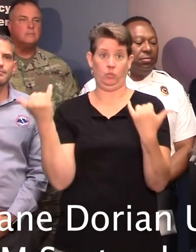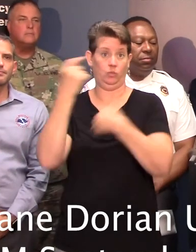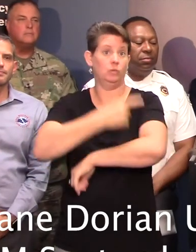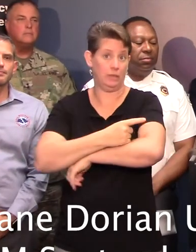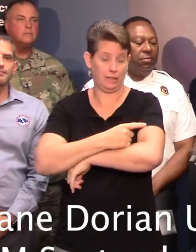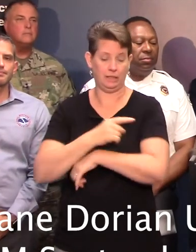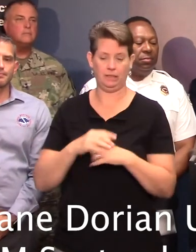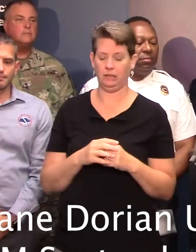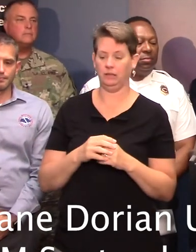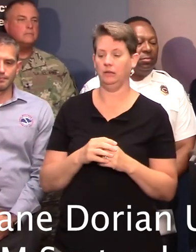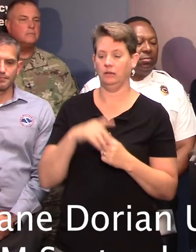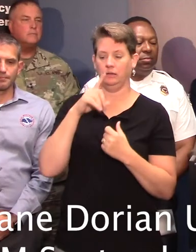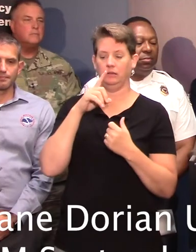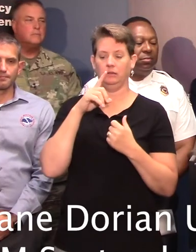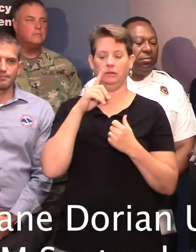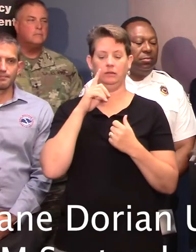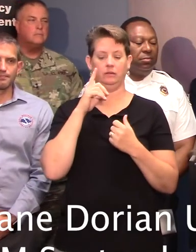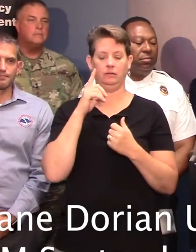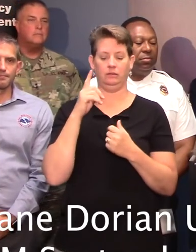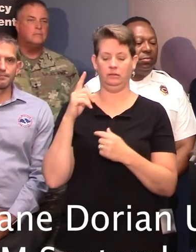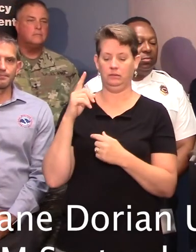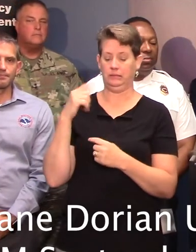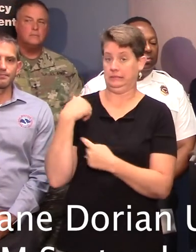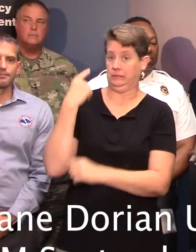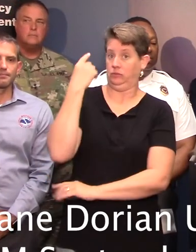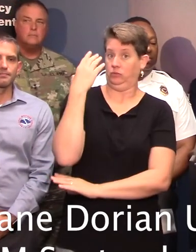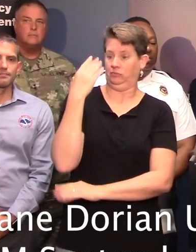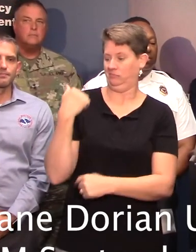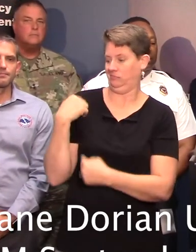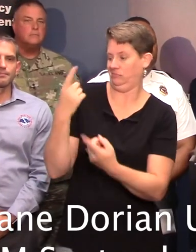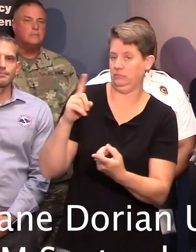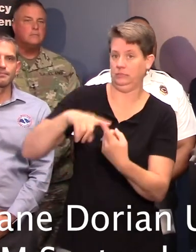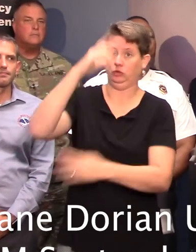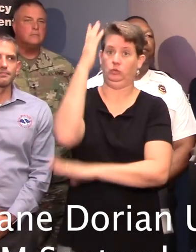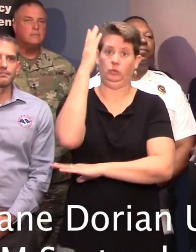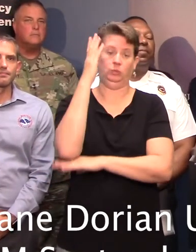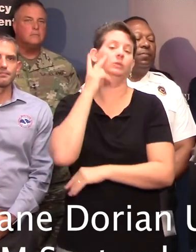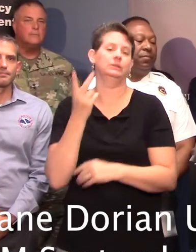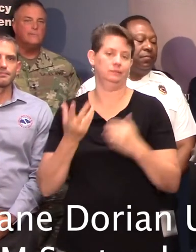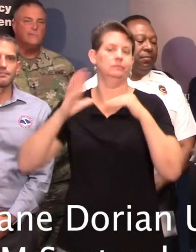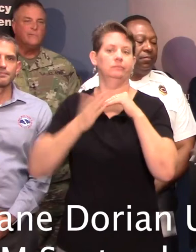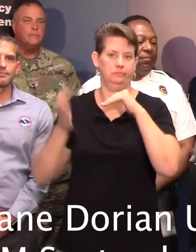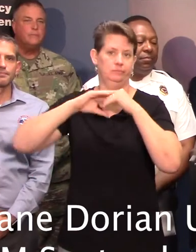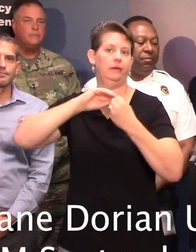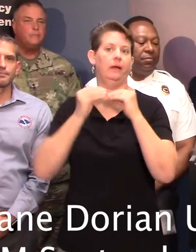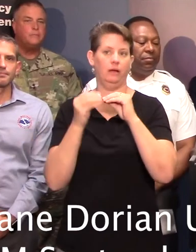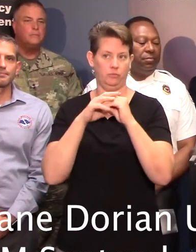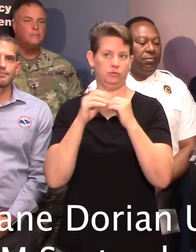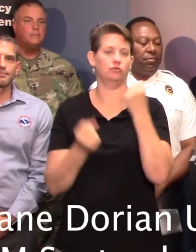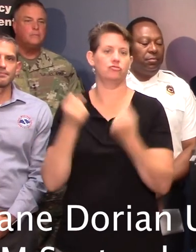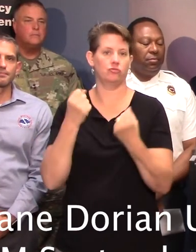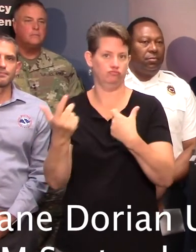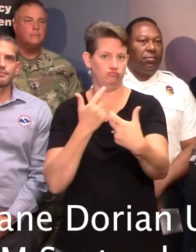The last data point that we checked, as of noon today, we continue to see elevated traffic numbers on the I-26. As a matter